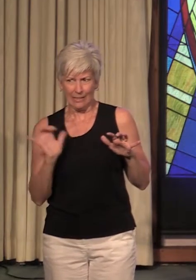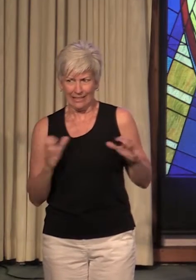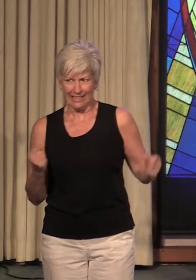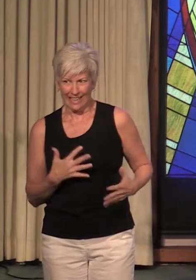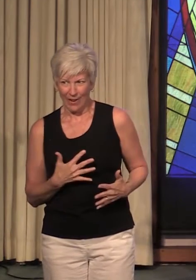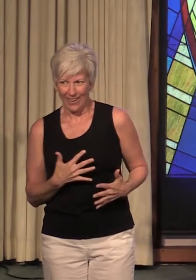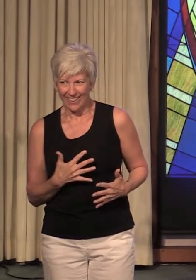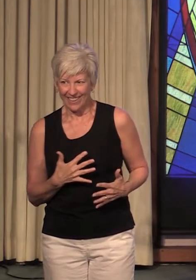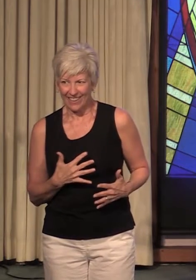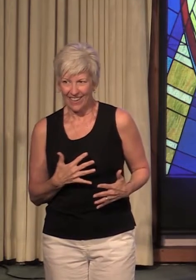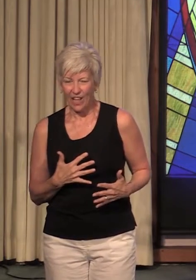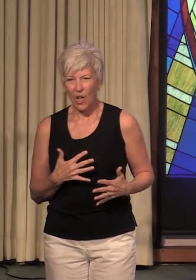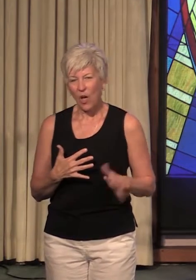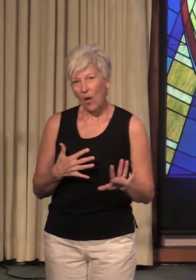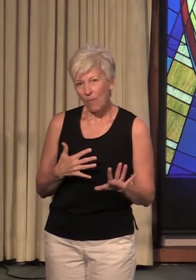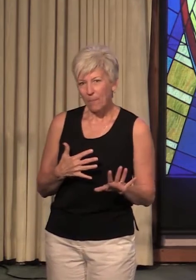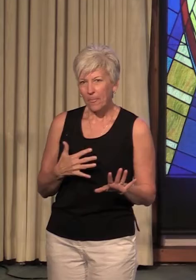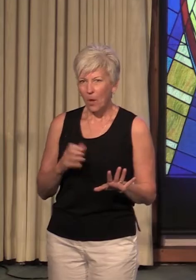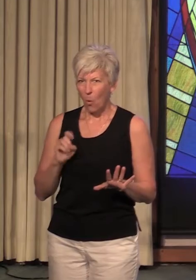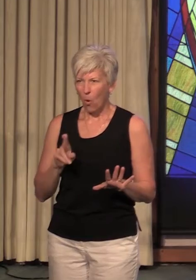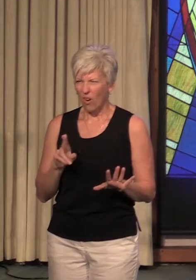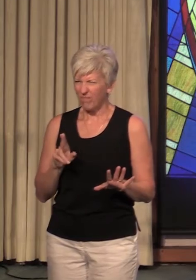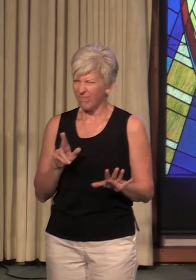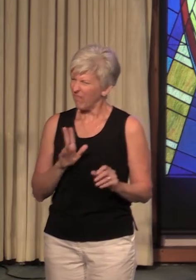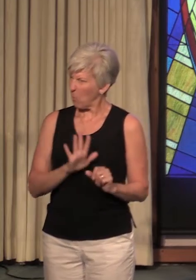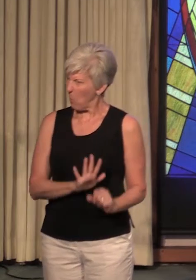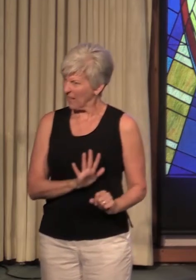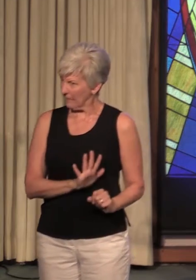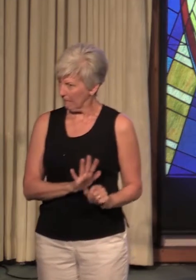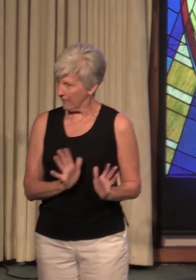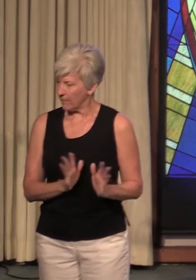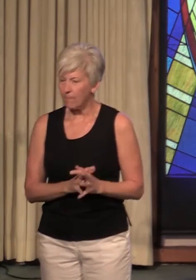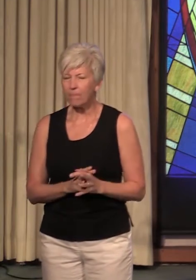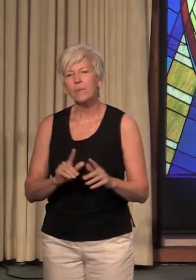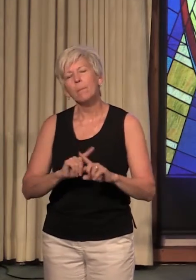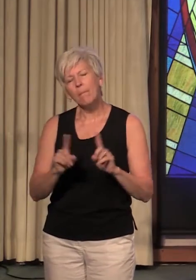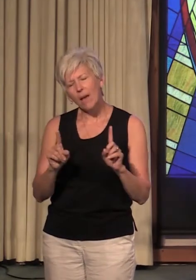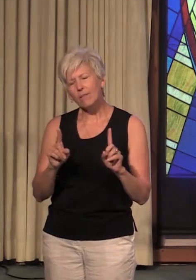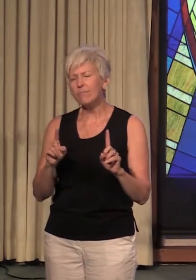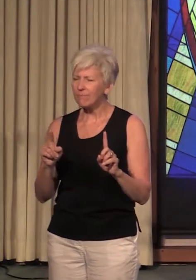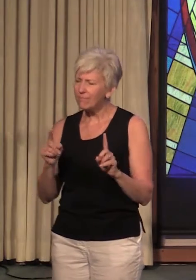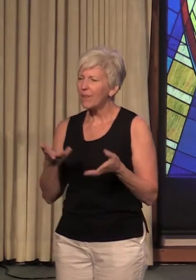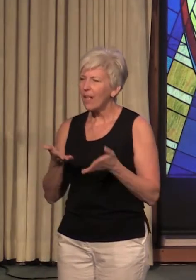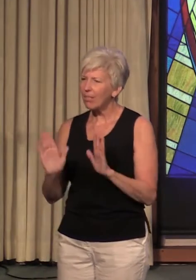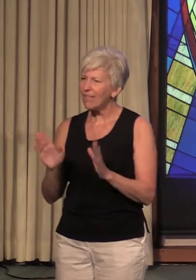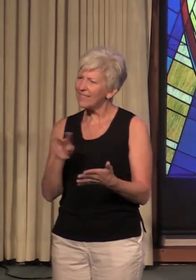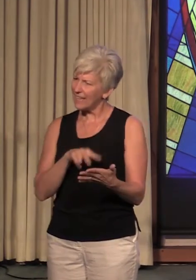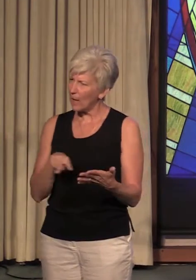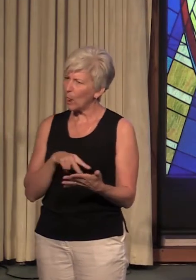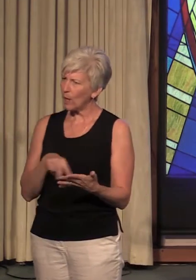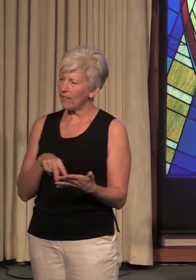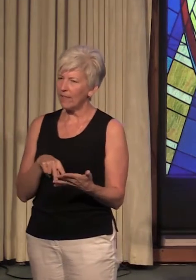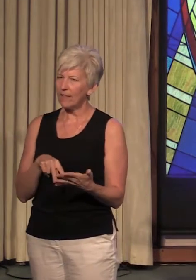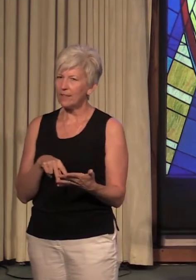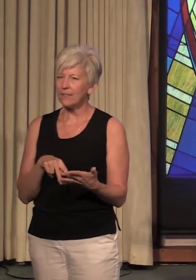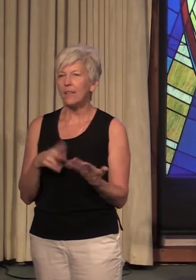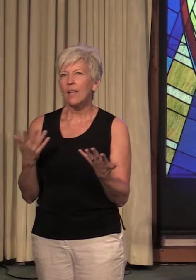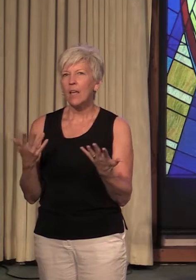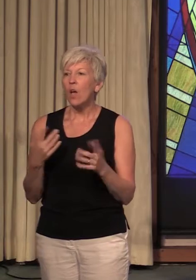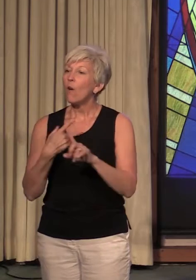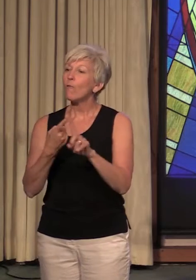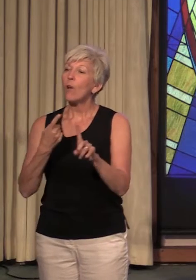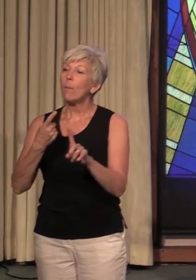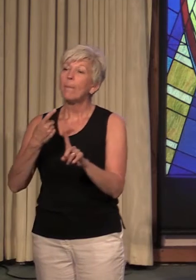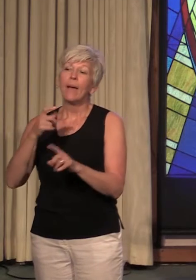or at least a little oppressive. But let's take a look at this from kind of a